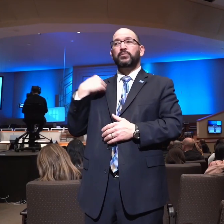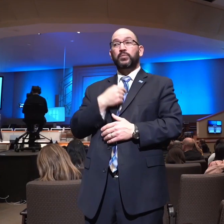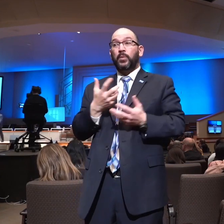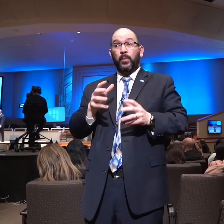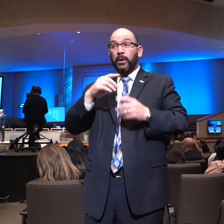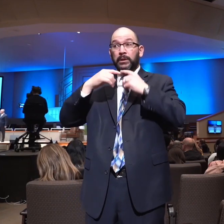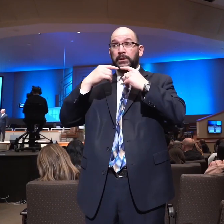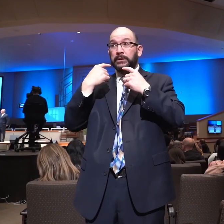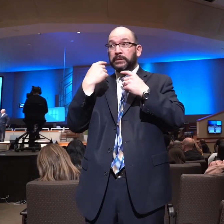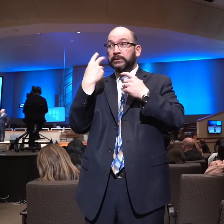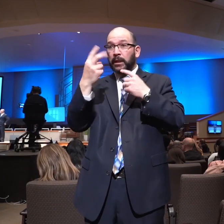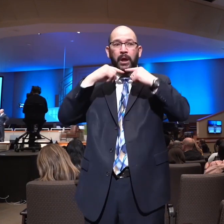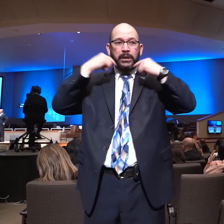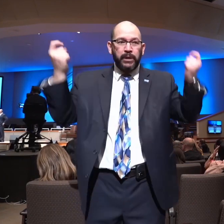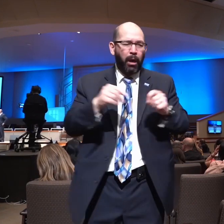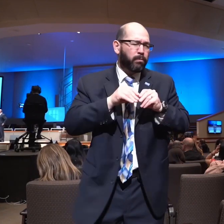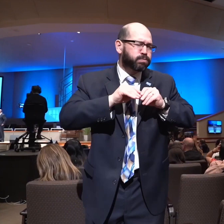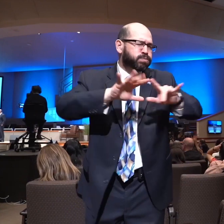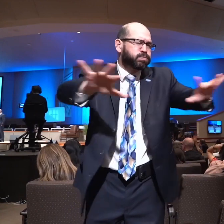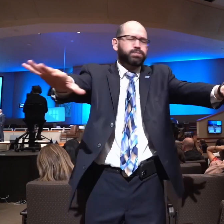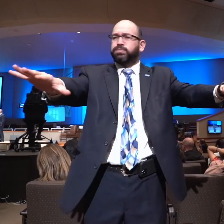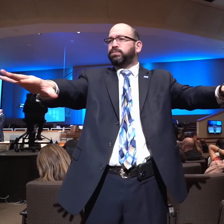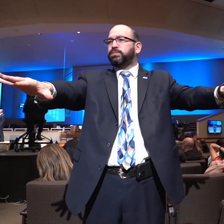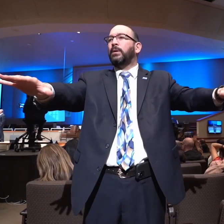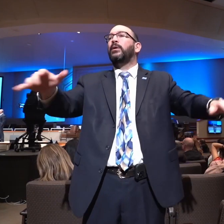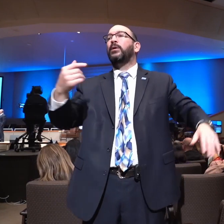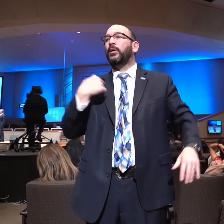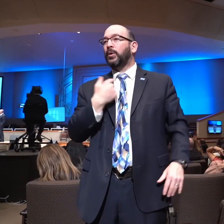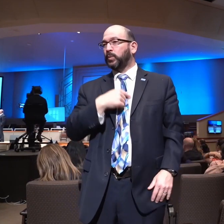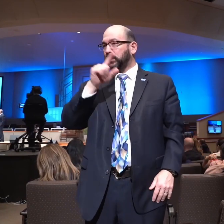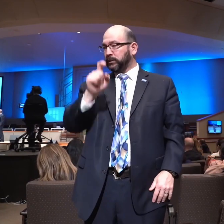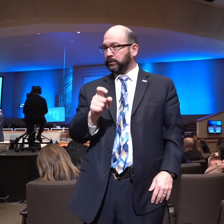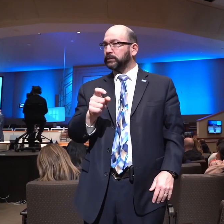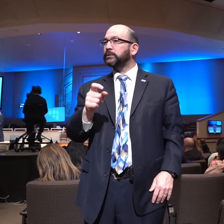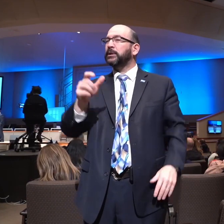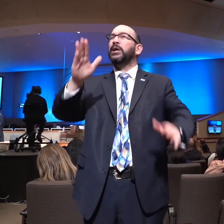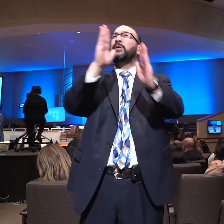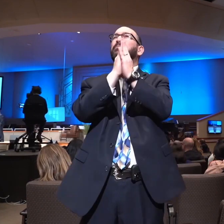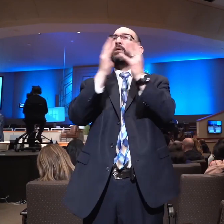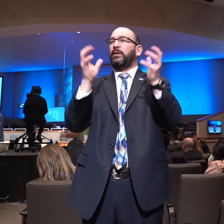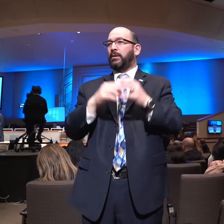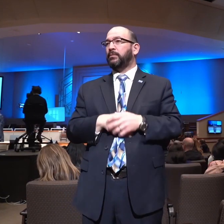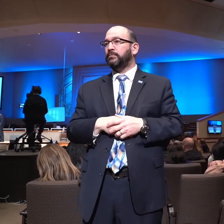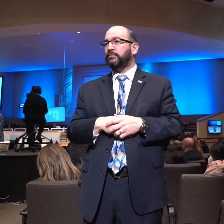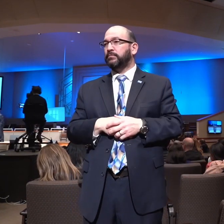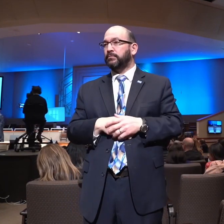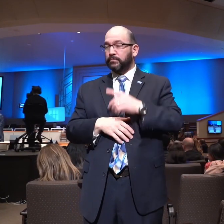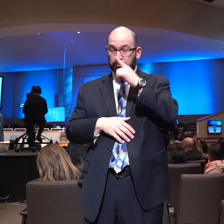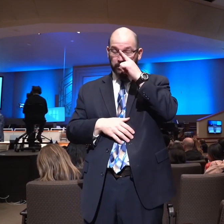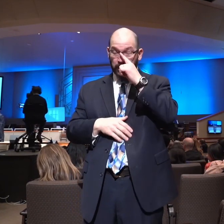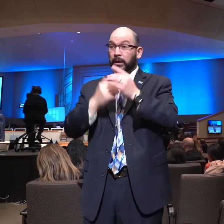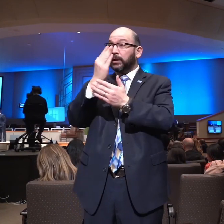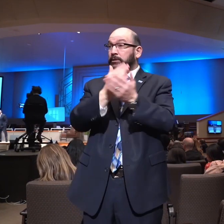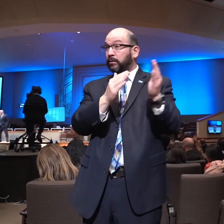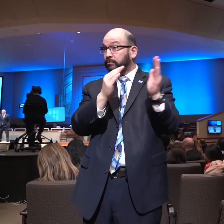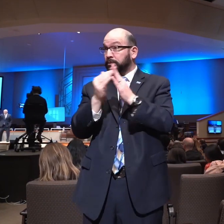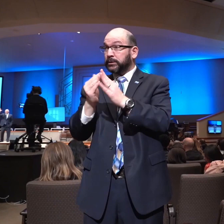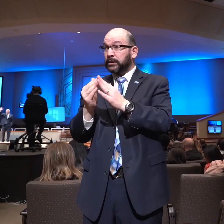are some cities that have reached a tipping point where the leadership don't even consider what Christians might think. They don't even have a God